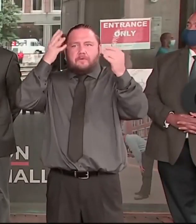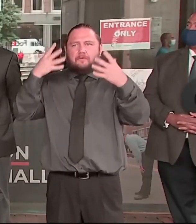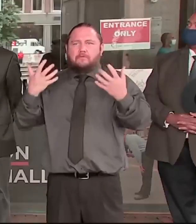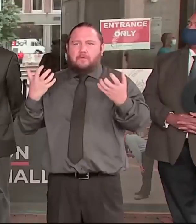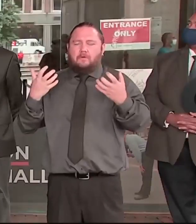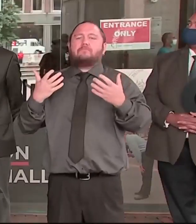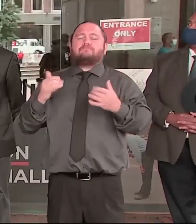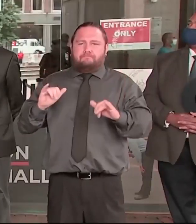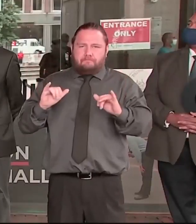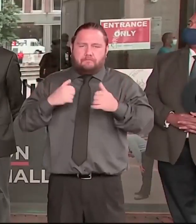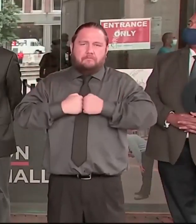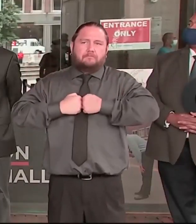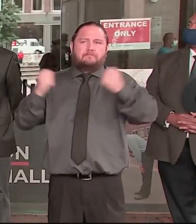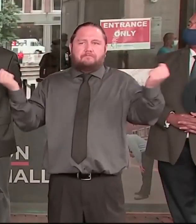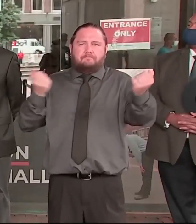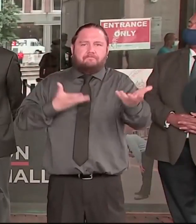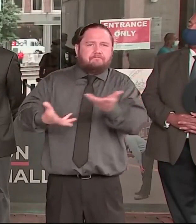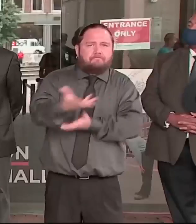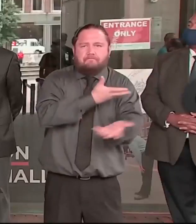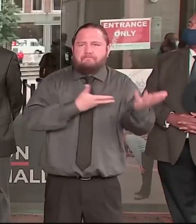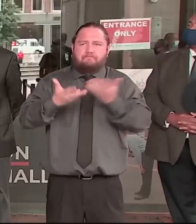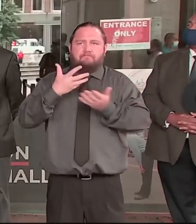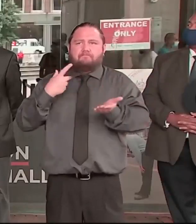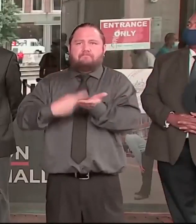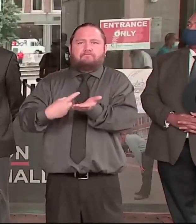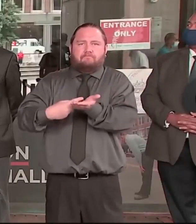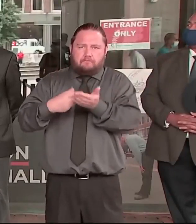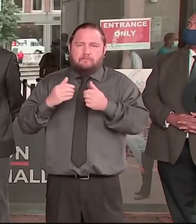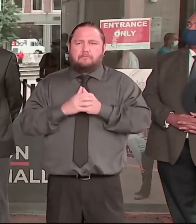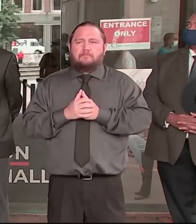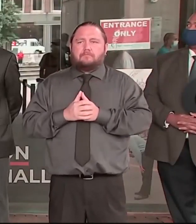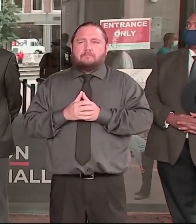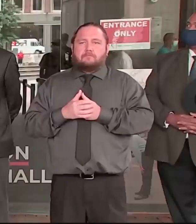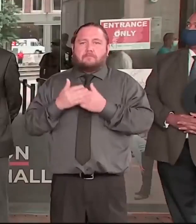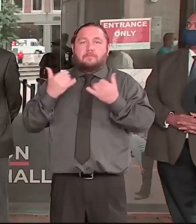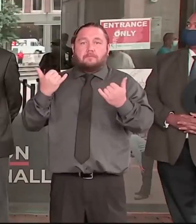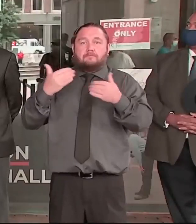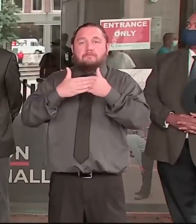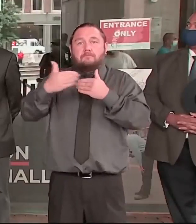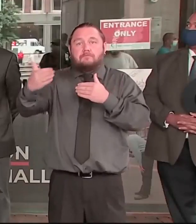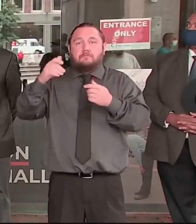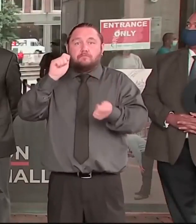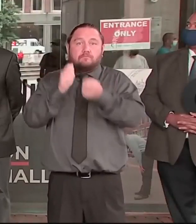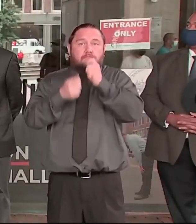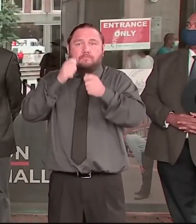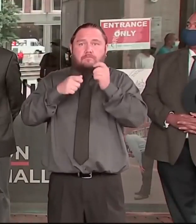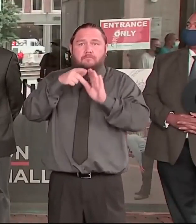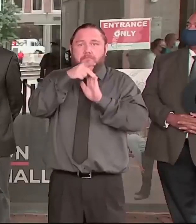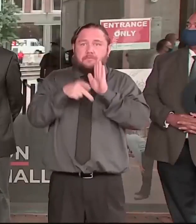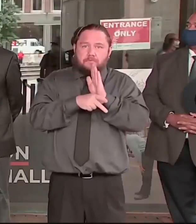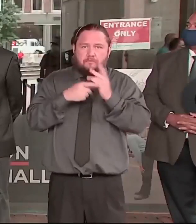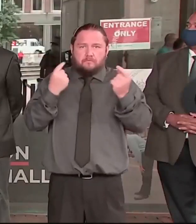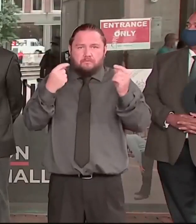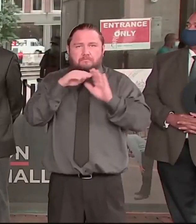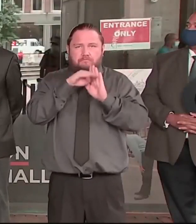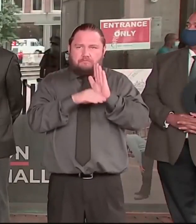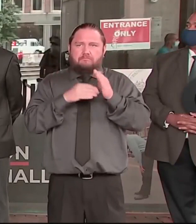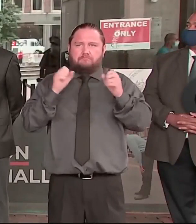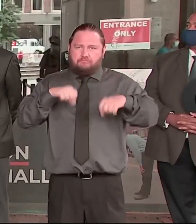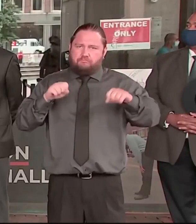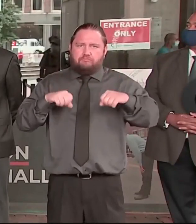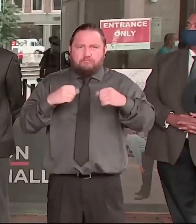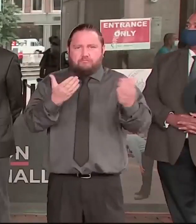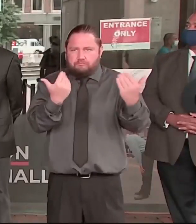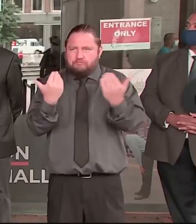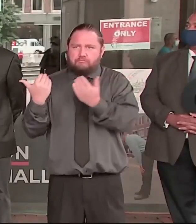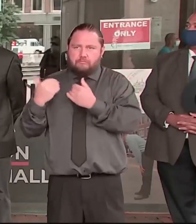the conversations that are happening. I want to be clear that our process is not designated to delay change. It's designed to